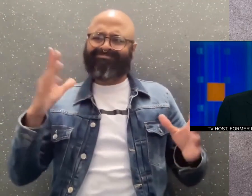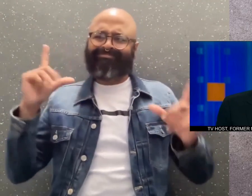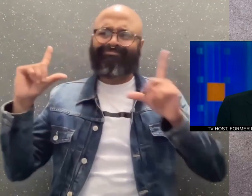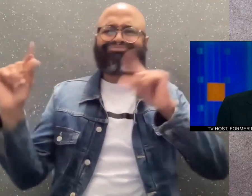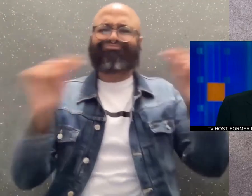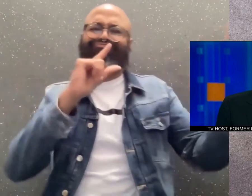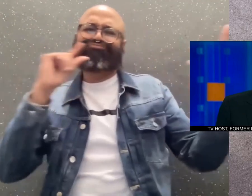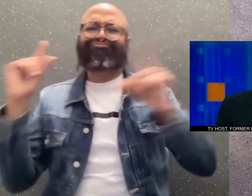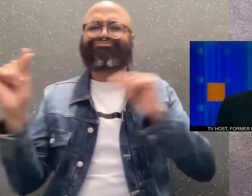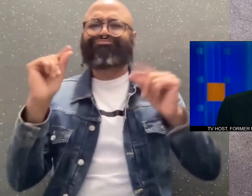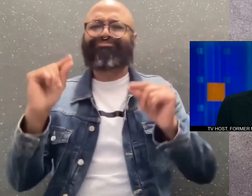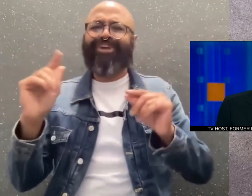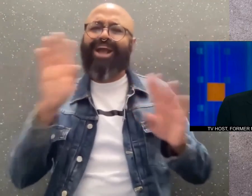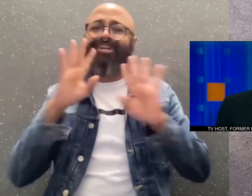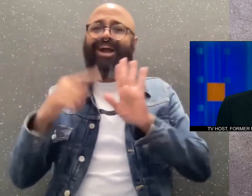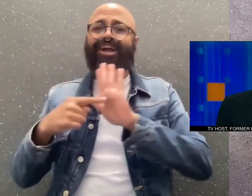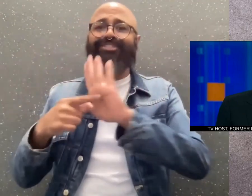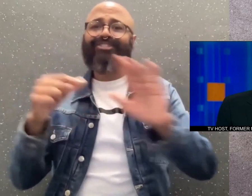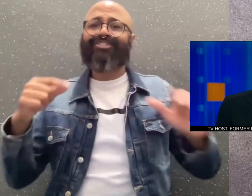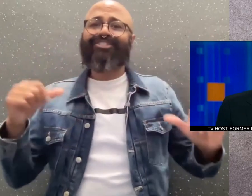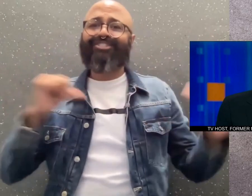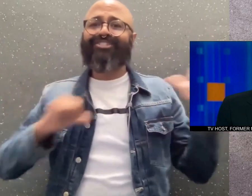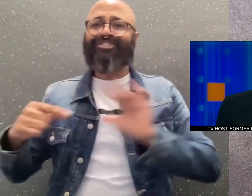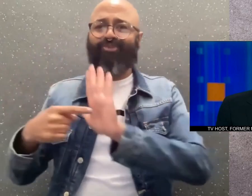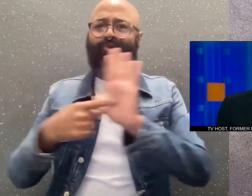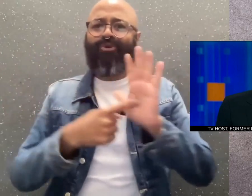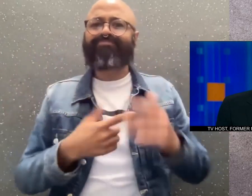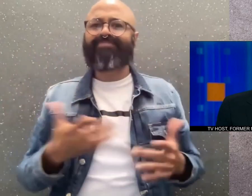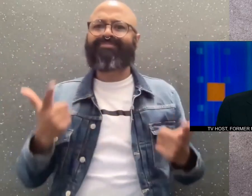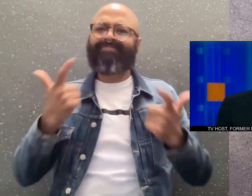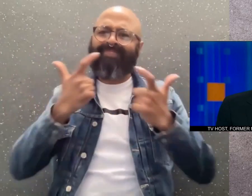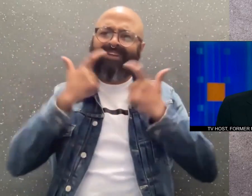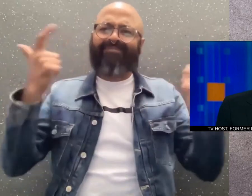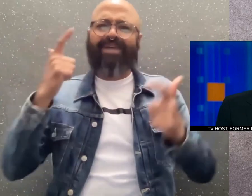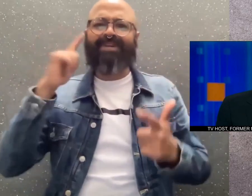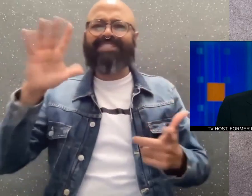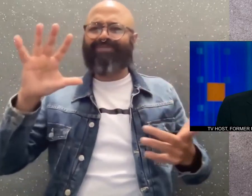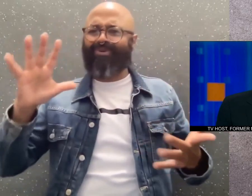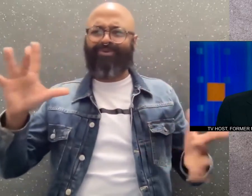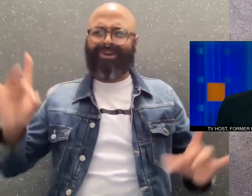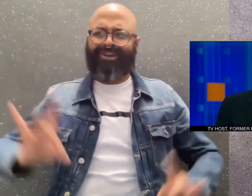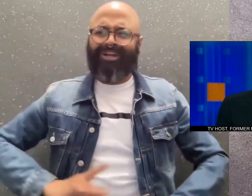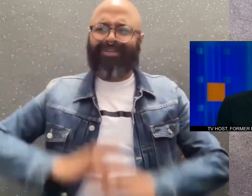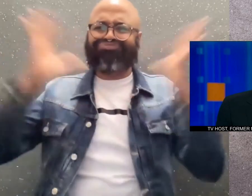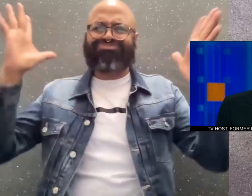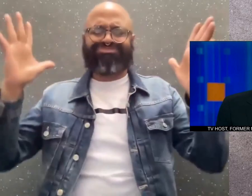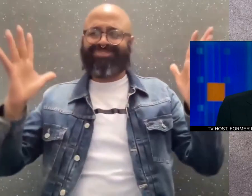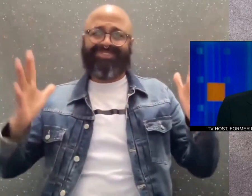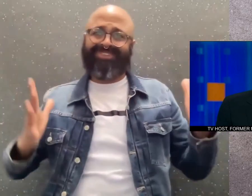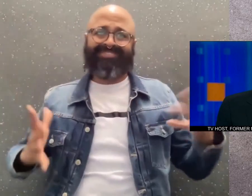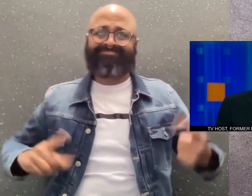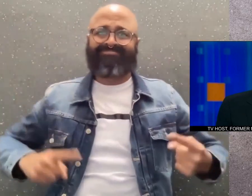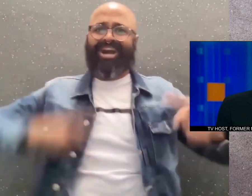Springer's tabloid talk show was famous for outrageous arguments and knock down drag out fights between guests.